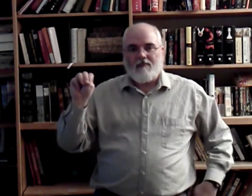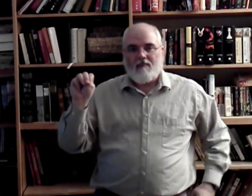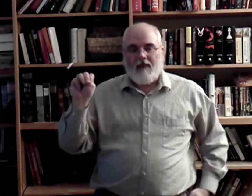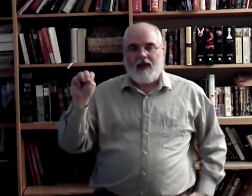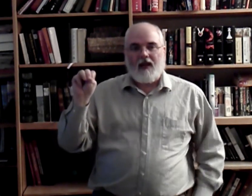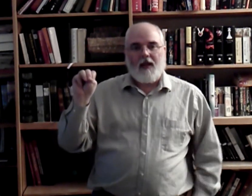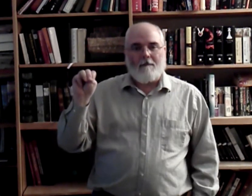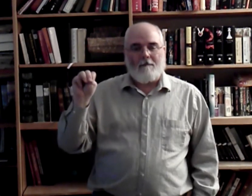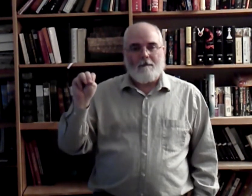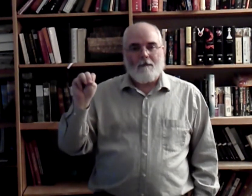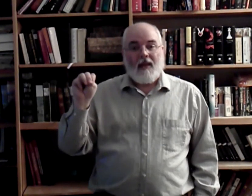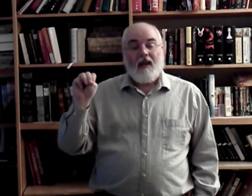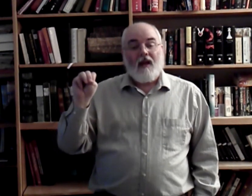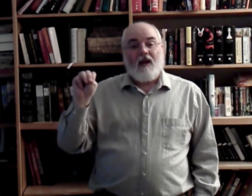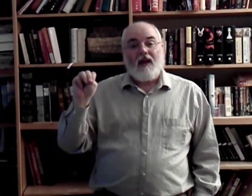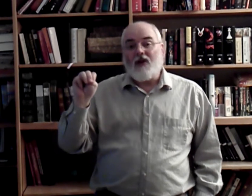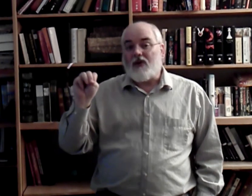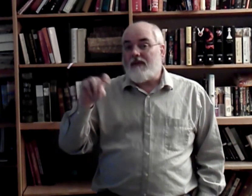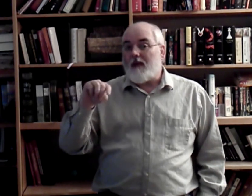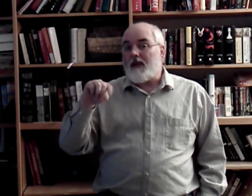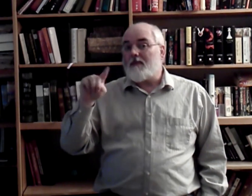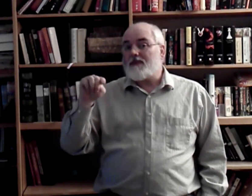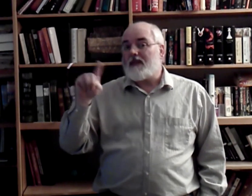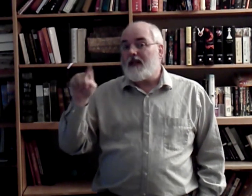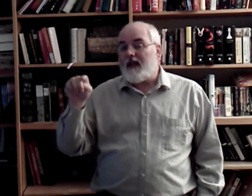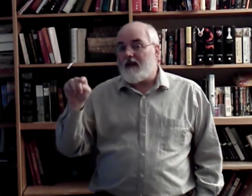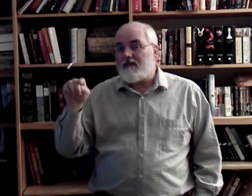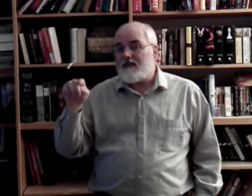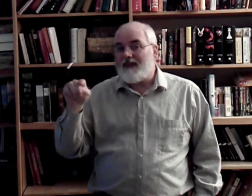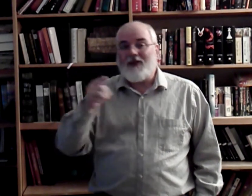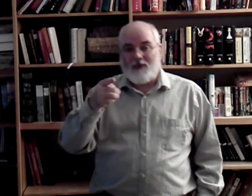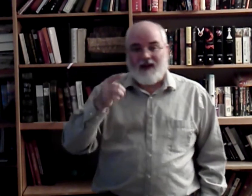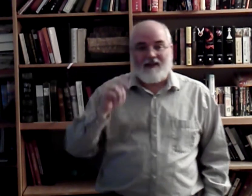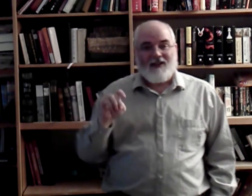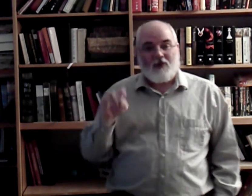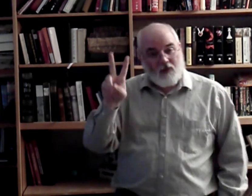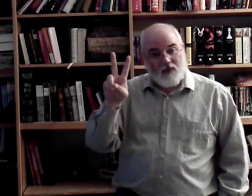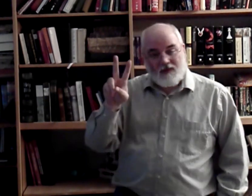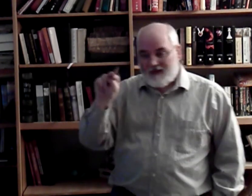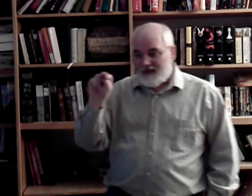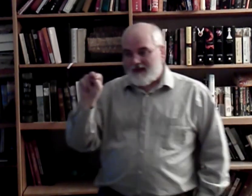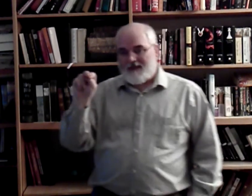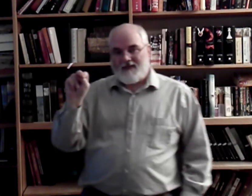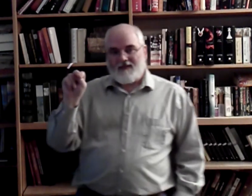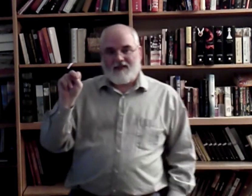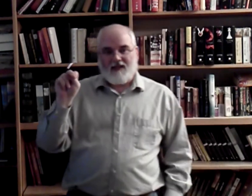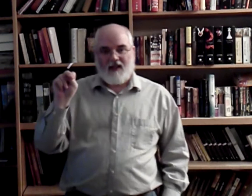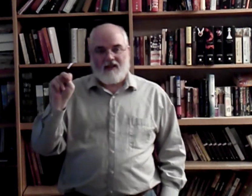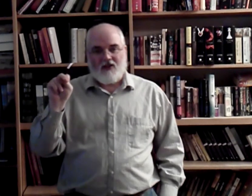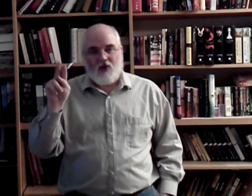Make an M. In cursive, how many humps does an N have? You're right. Two. Okay? Two